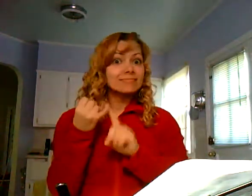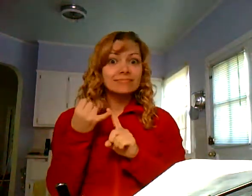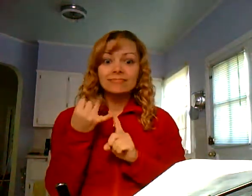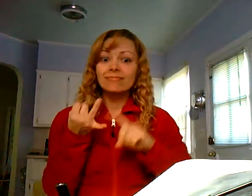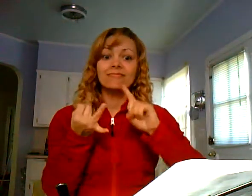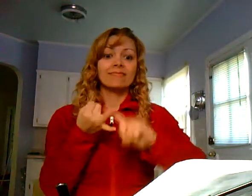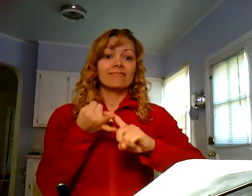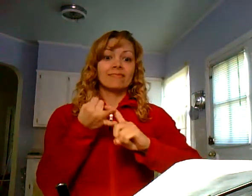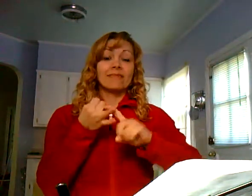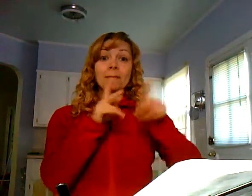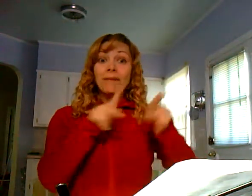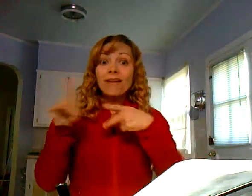can't go to meet at church.